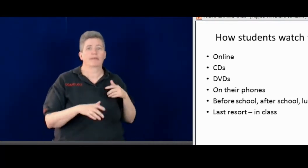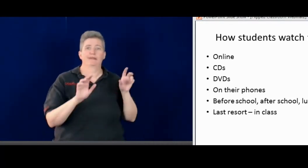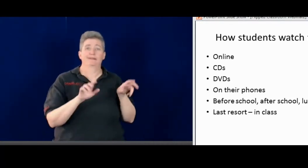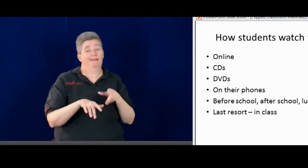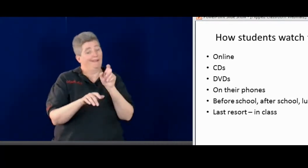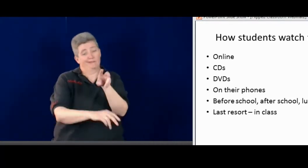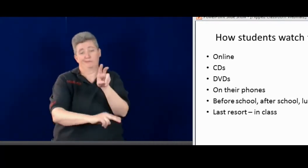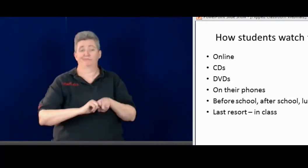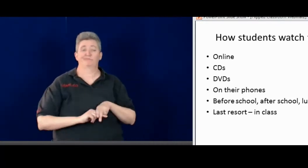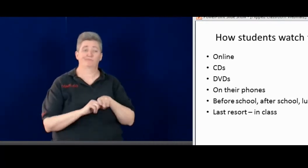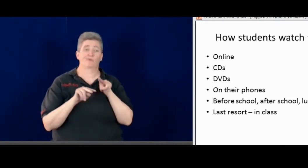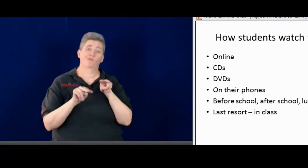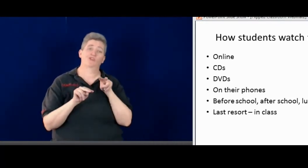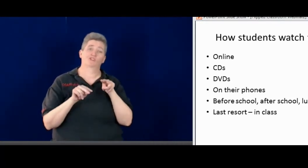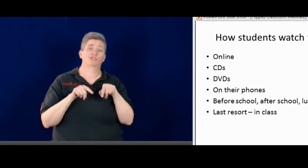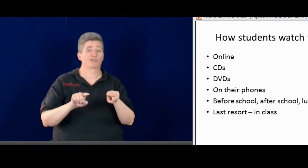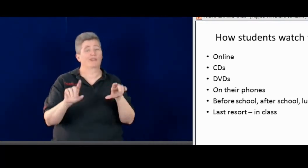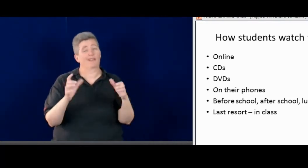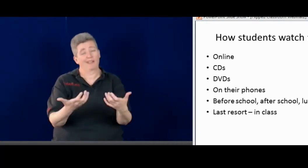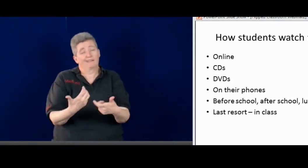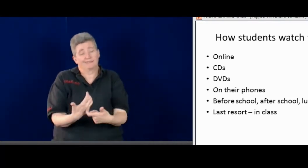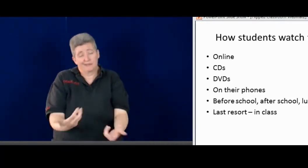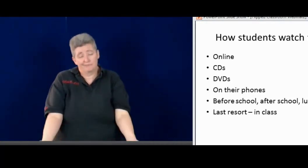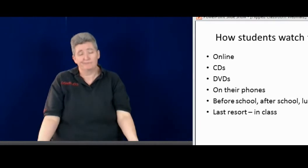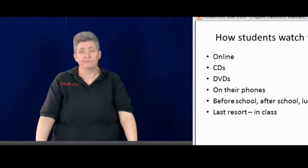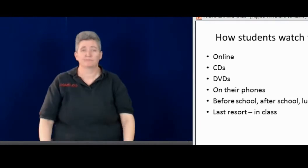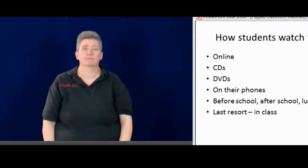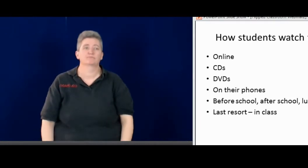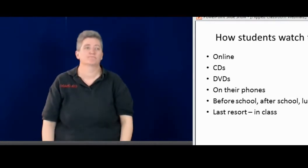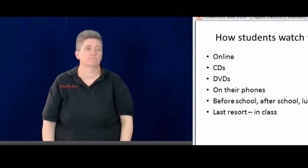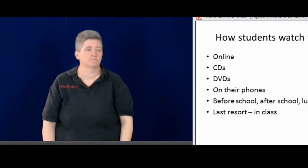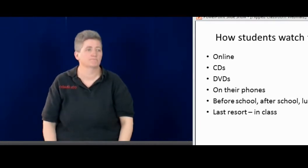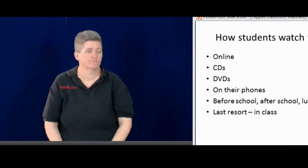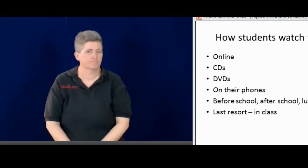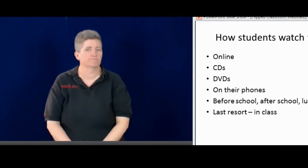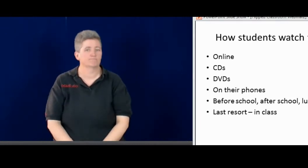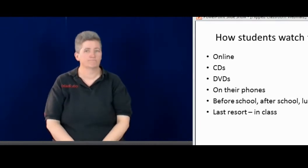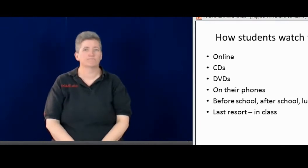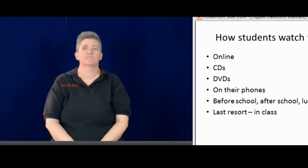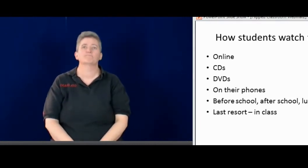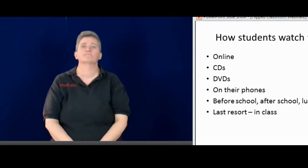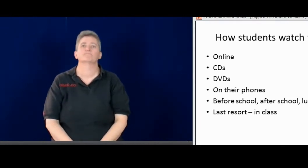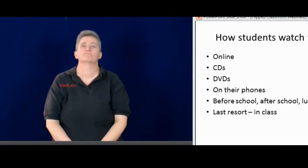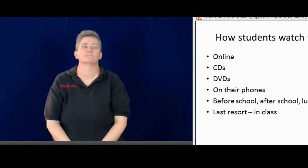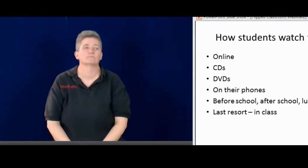So that's the last resort. And so they do sit in the classroom during class and watch the video.